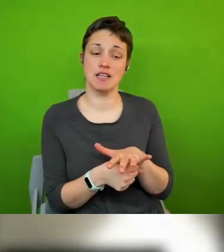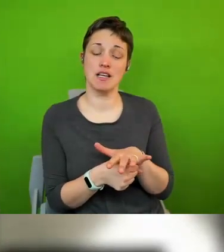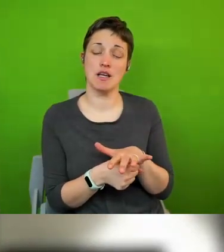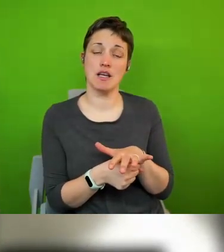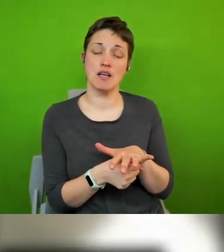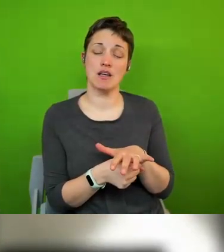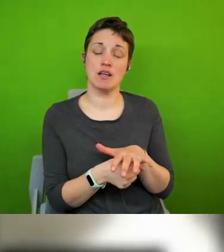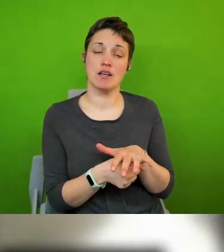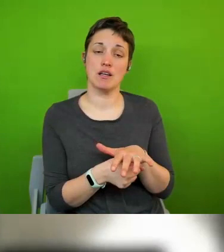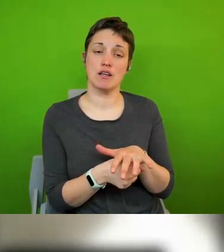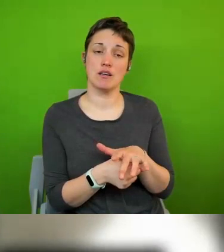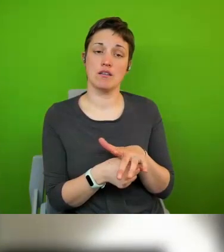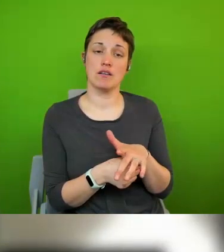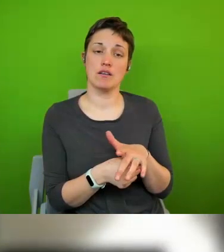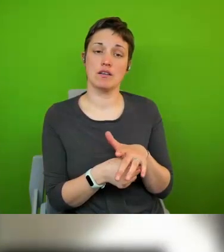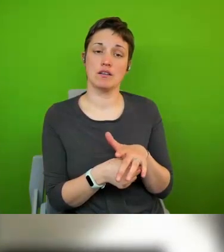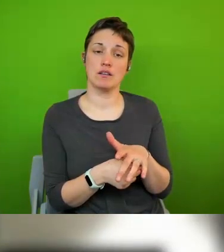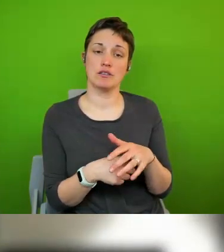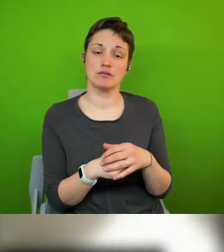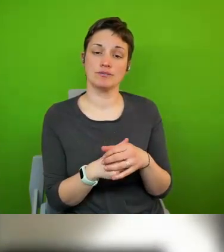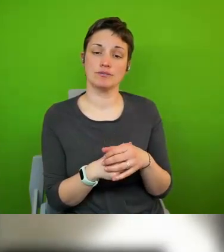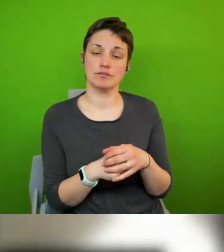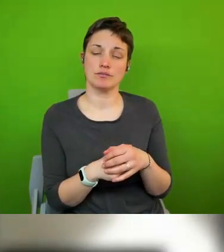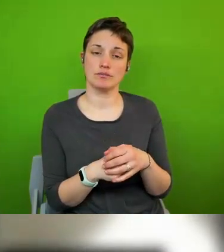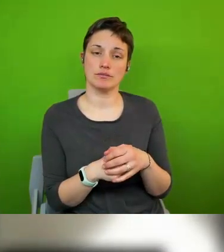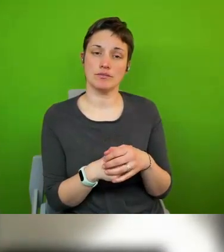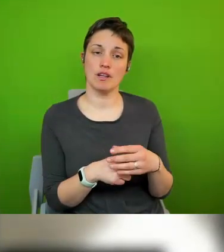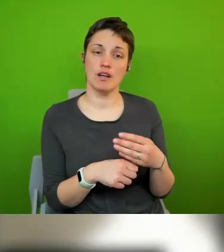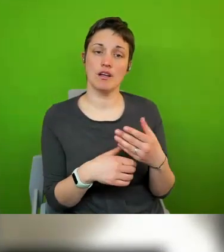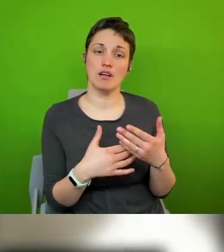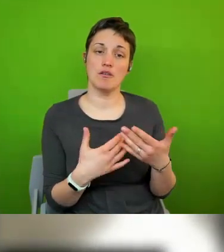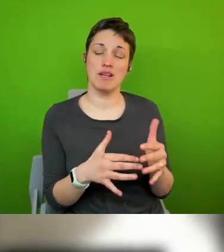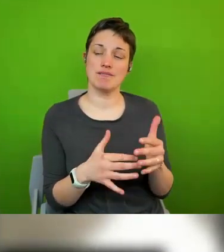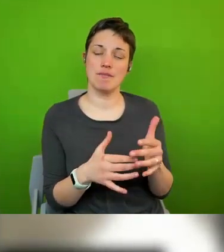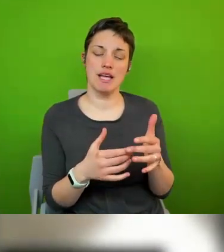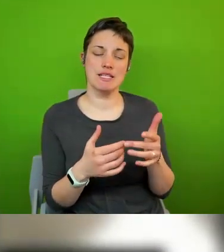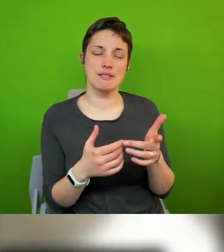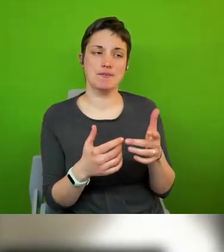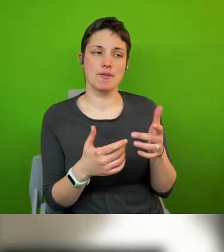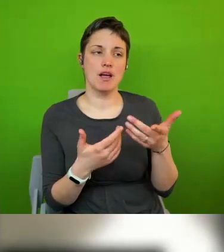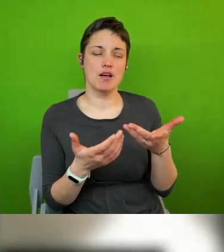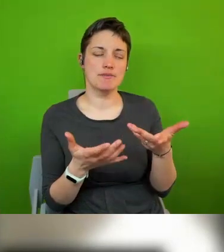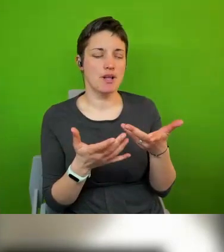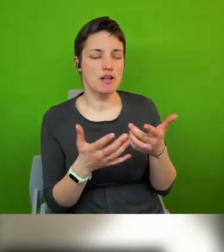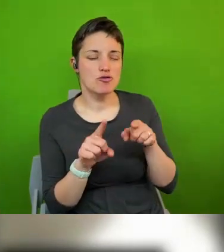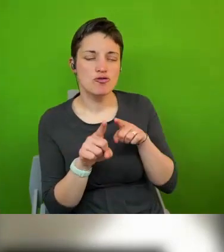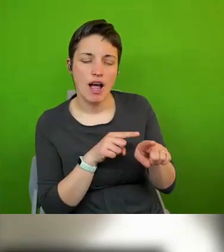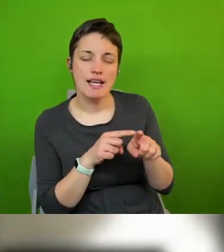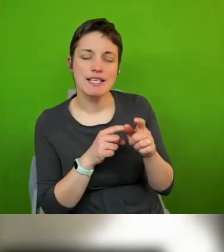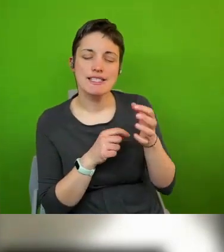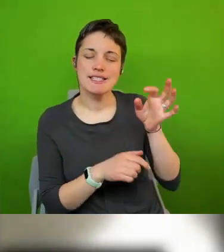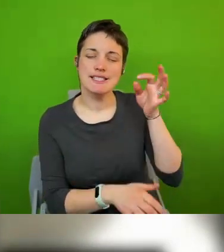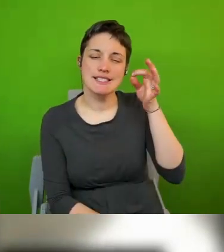conducting some kind of uh foreign city city foreign policy if you wish and um i think